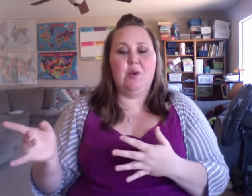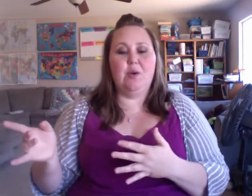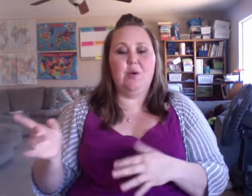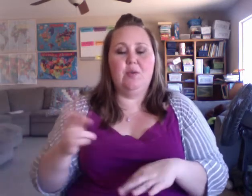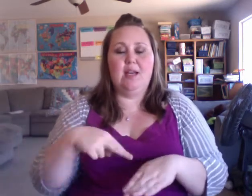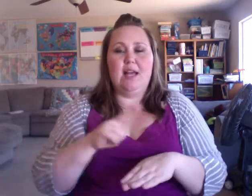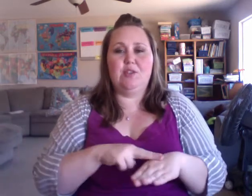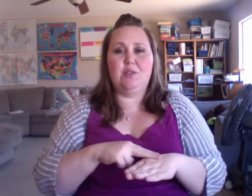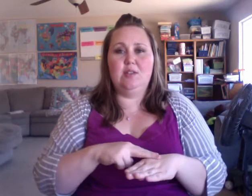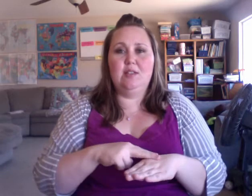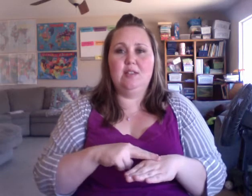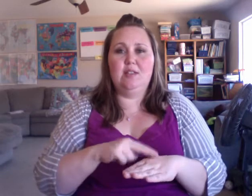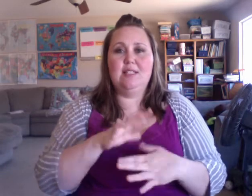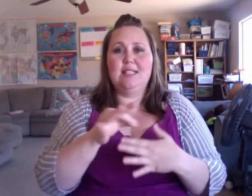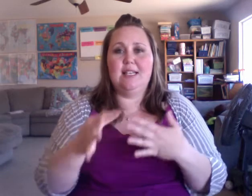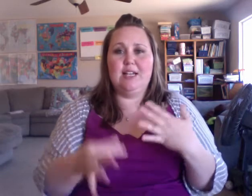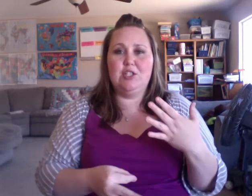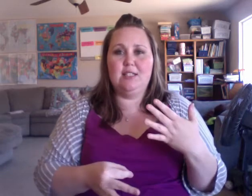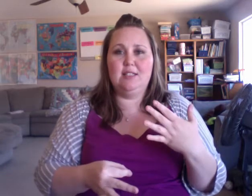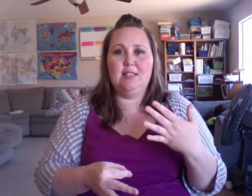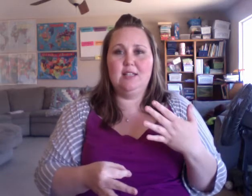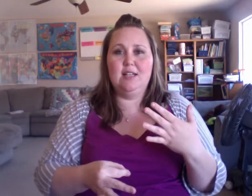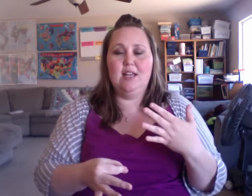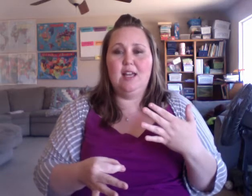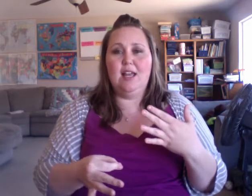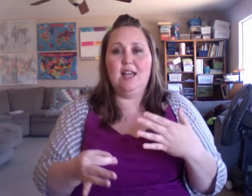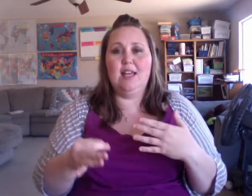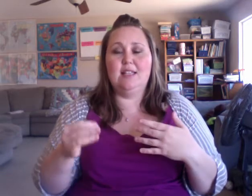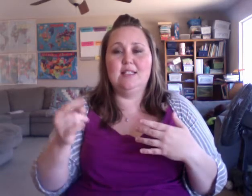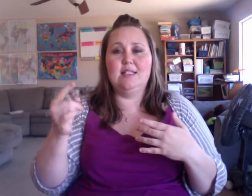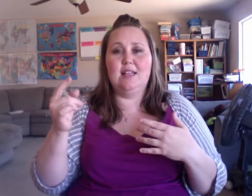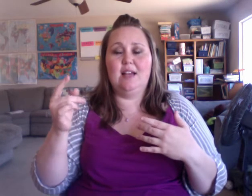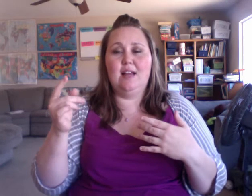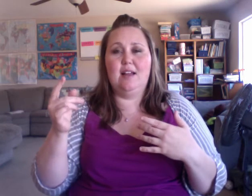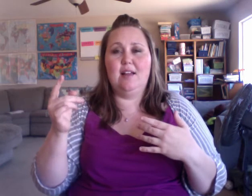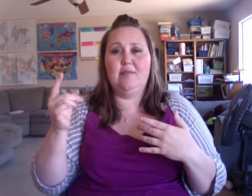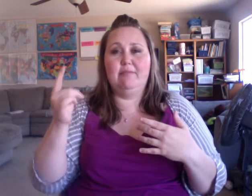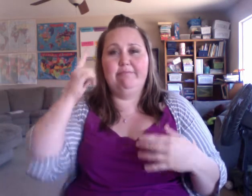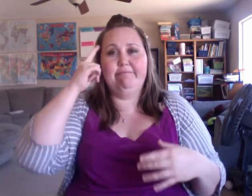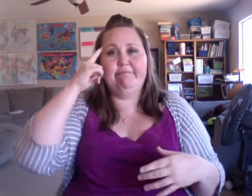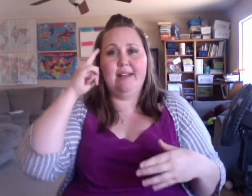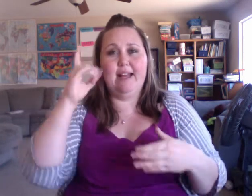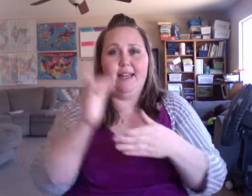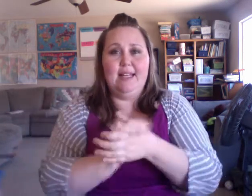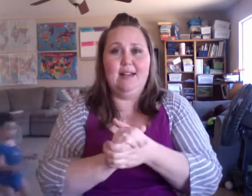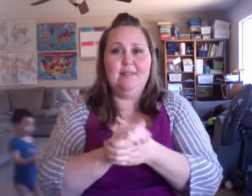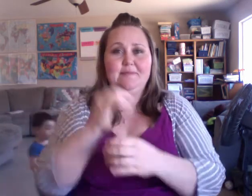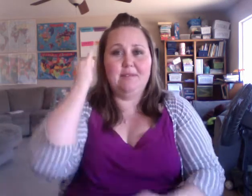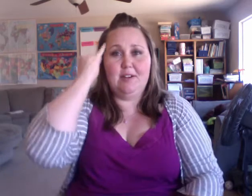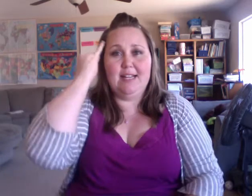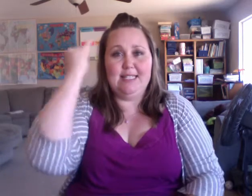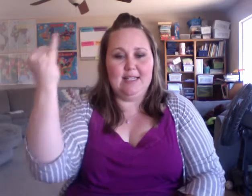So, natural selection is an idea or an idea